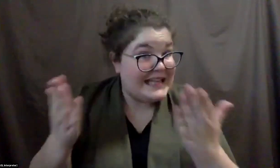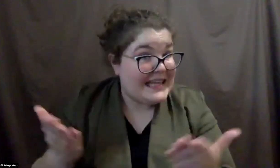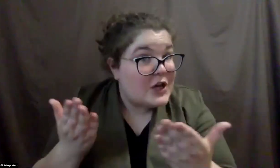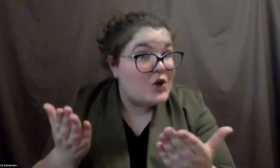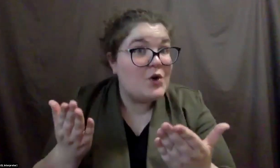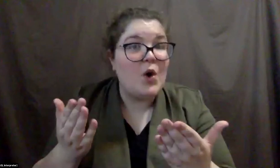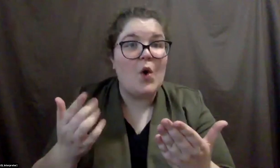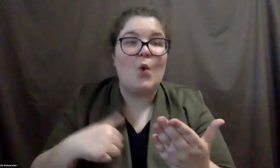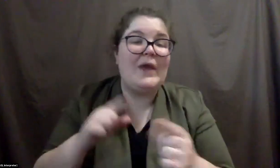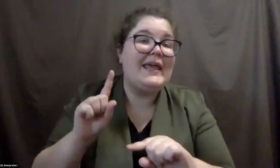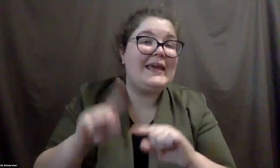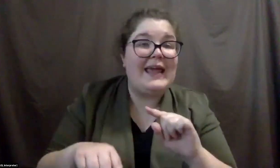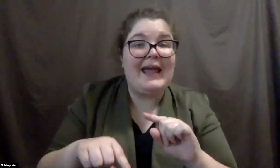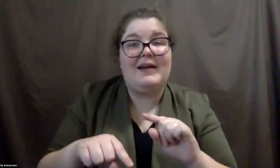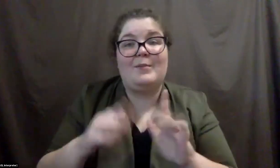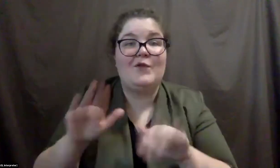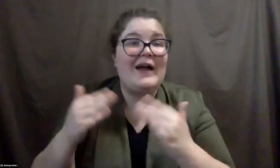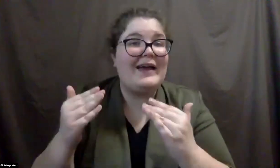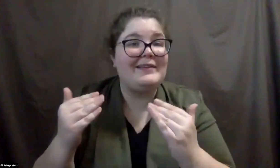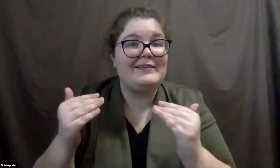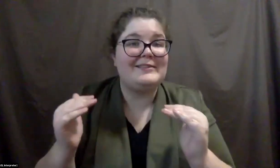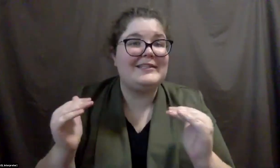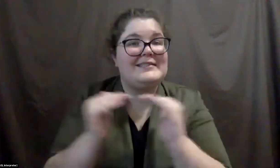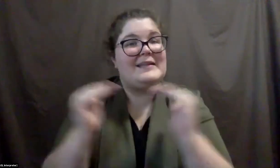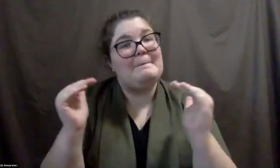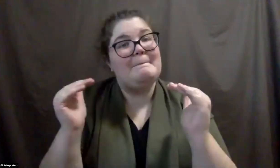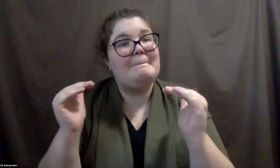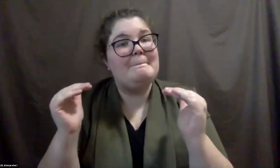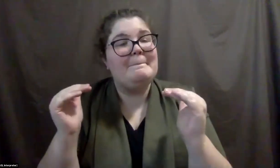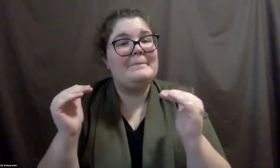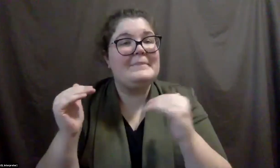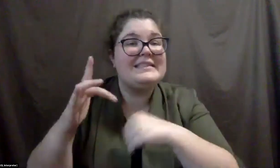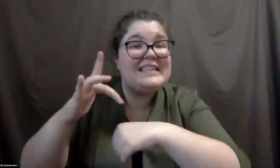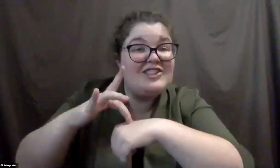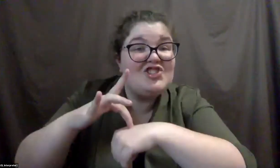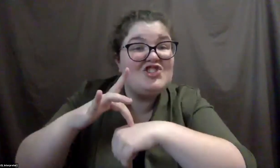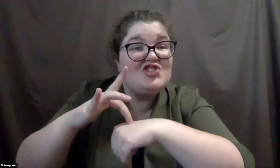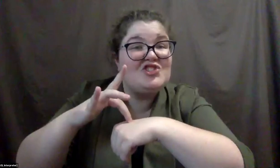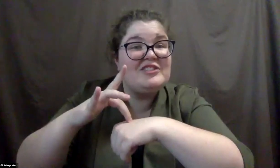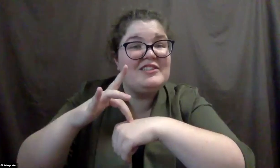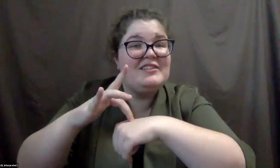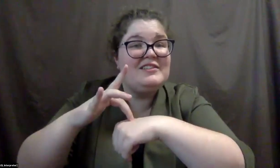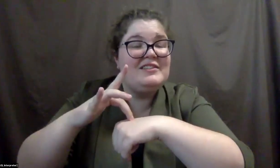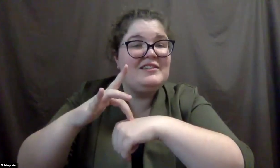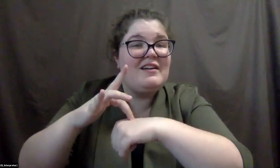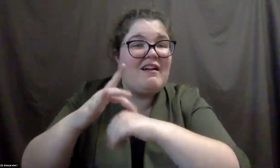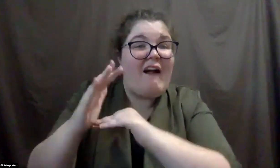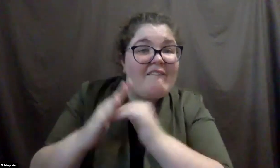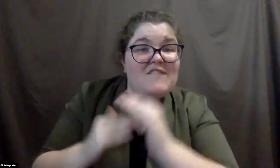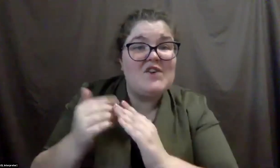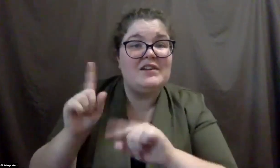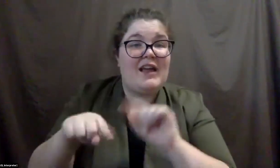can't still offer that same level of, um, touch. Um, and